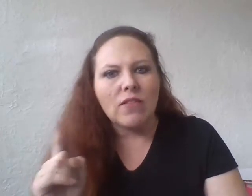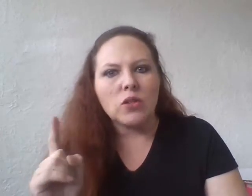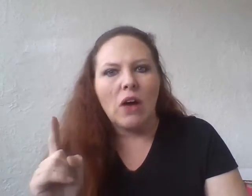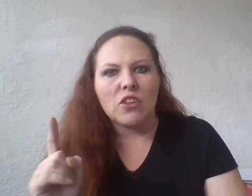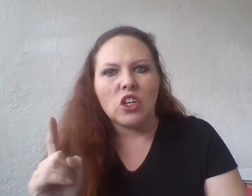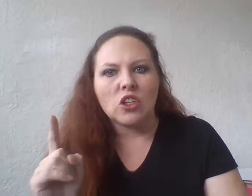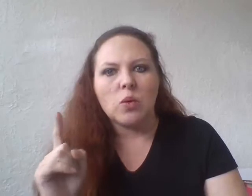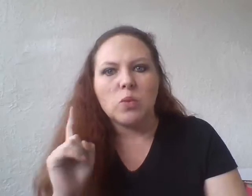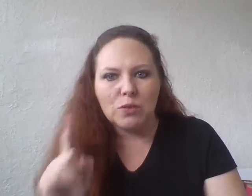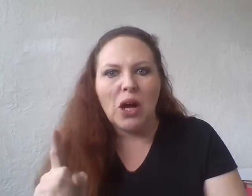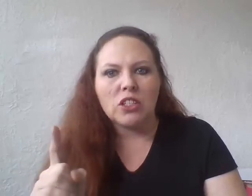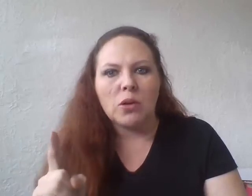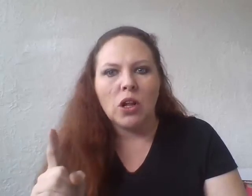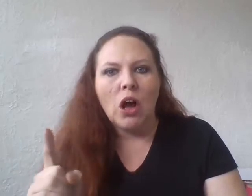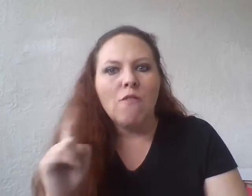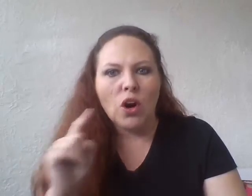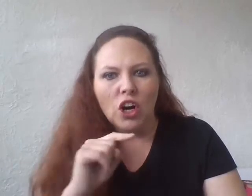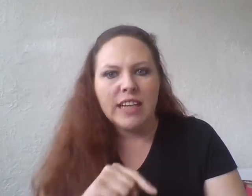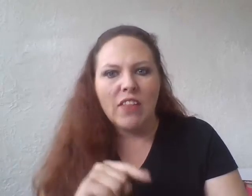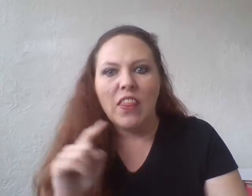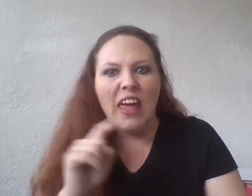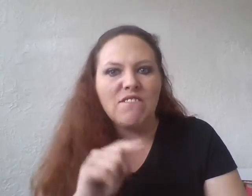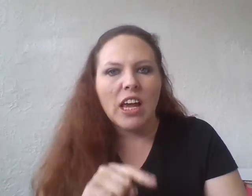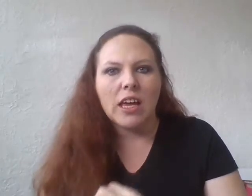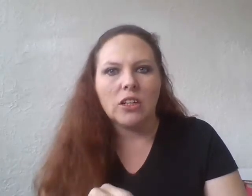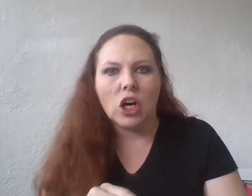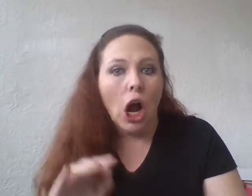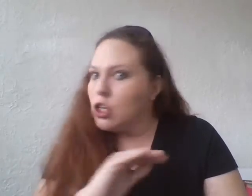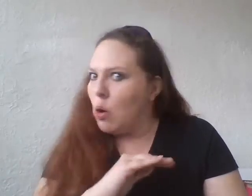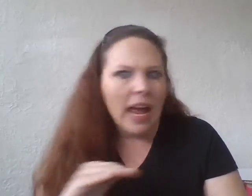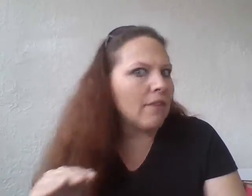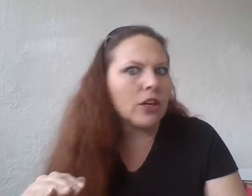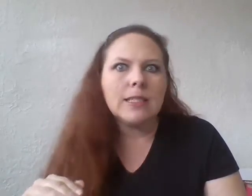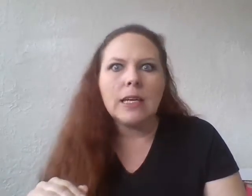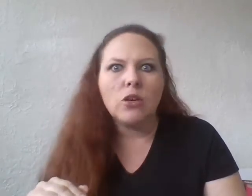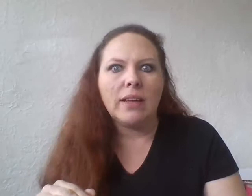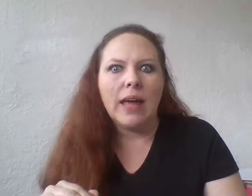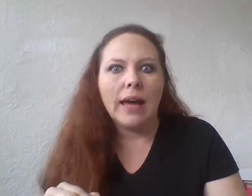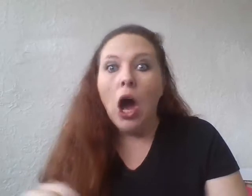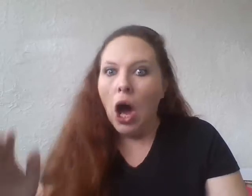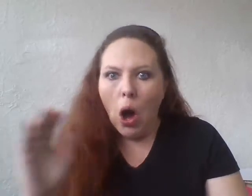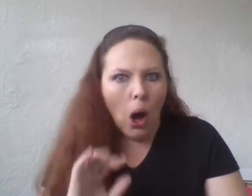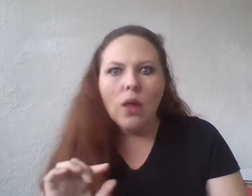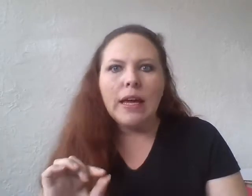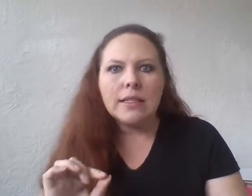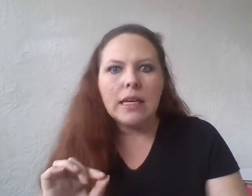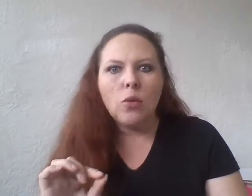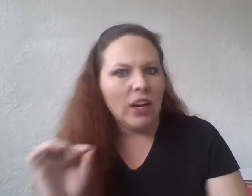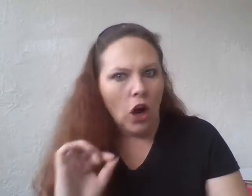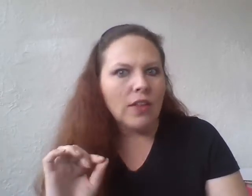those officers was responsible for her death. That they fucking killed her. No one ever insinuated that. All they insinuated, all that